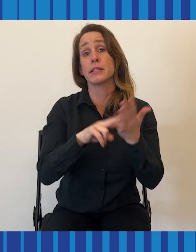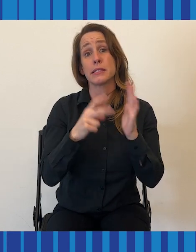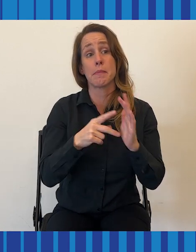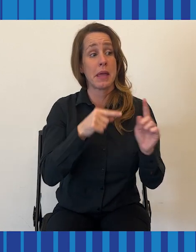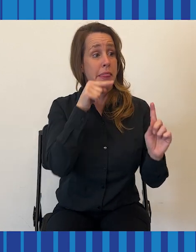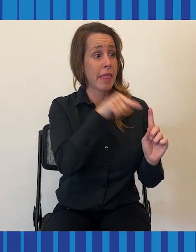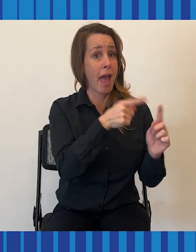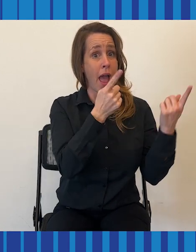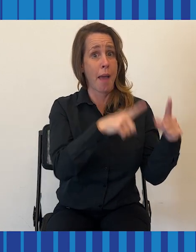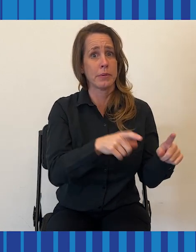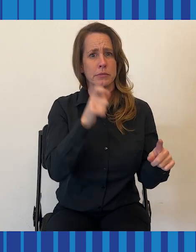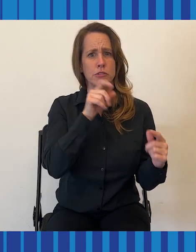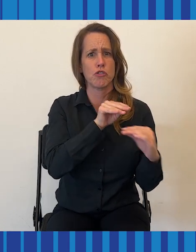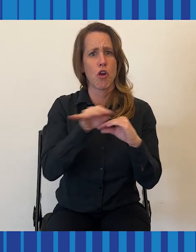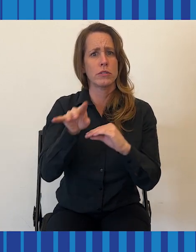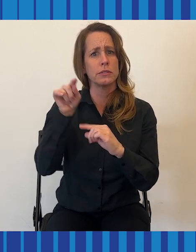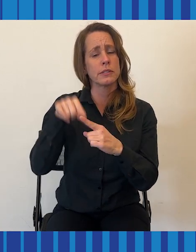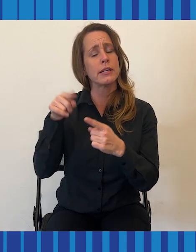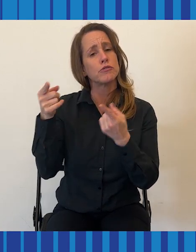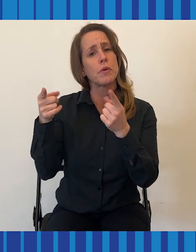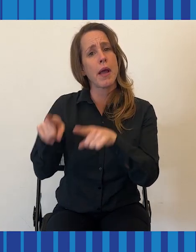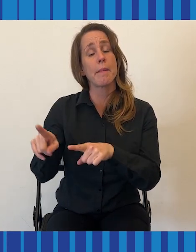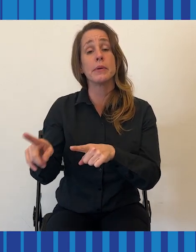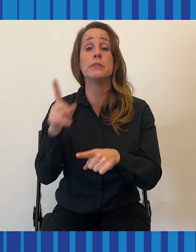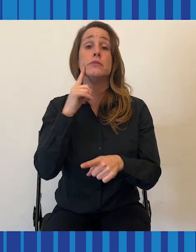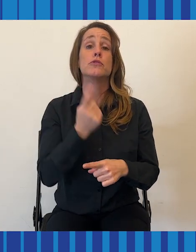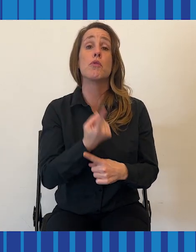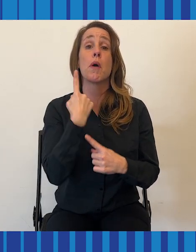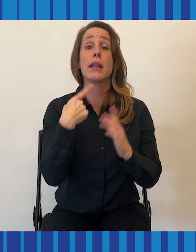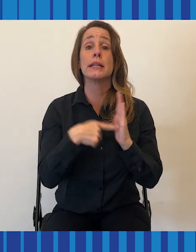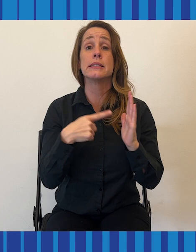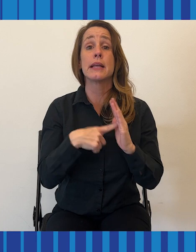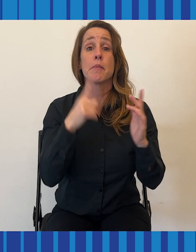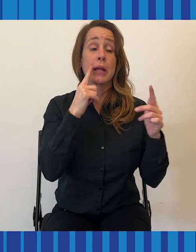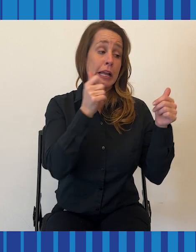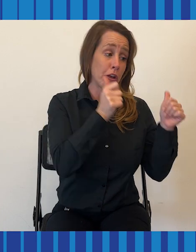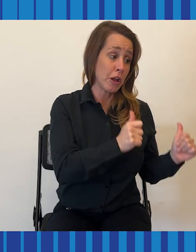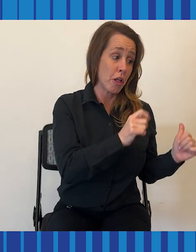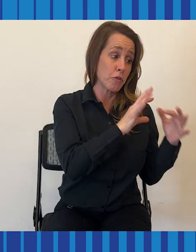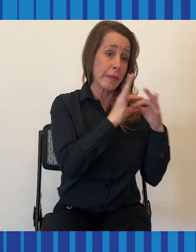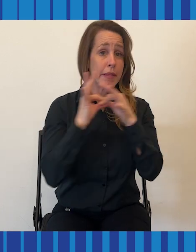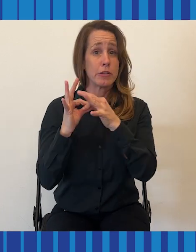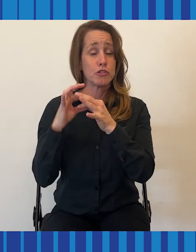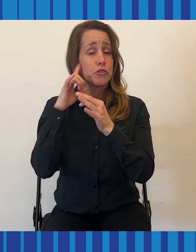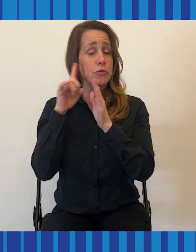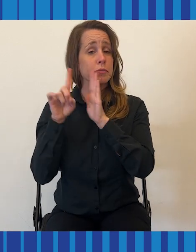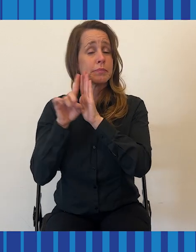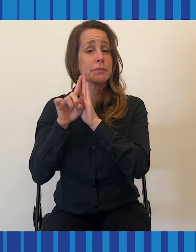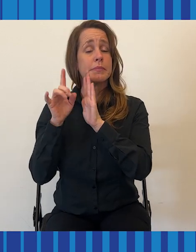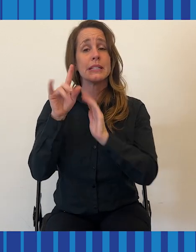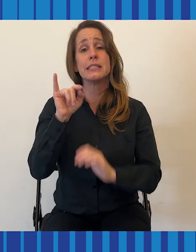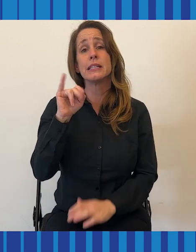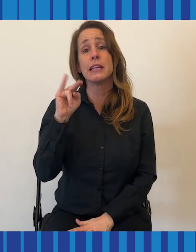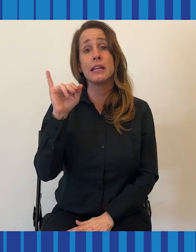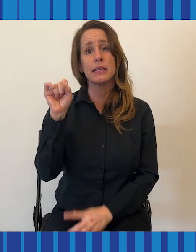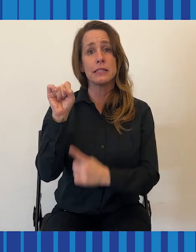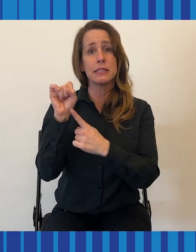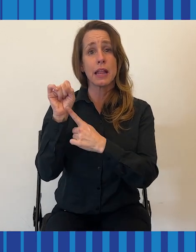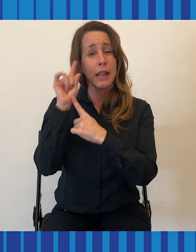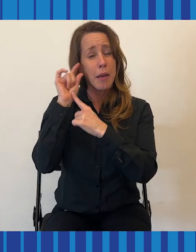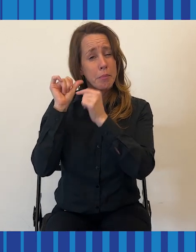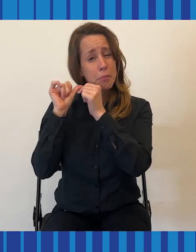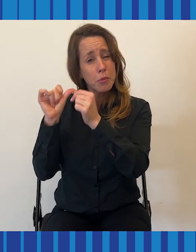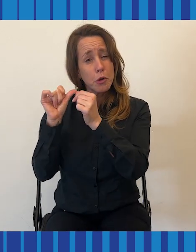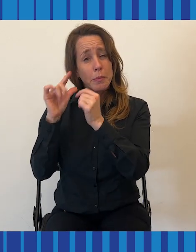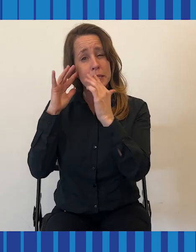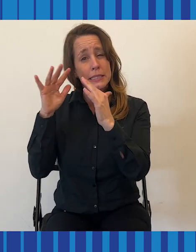but that does not mean they cause one another. A common example is that hearing loss often co-occurs with tinnitus, the permanent